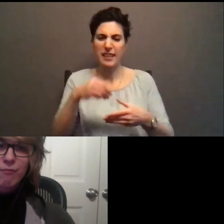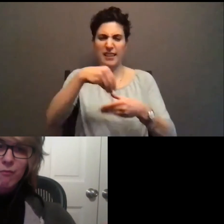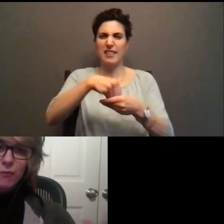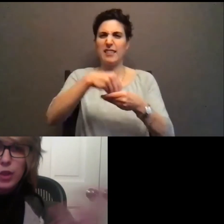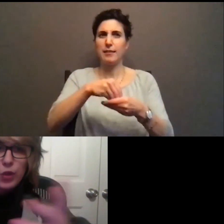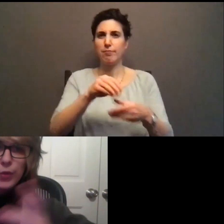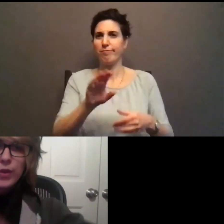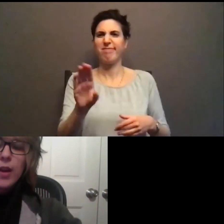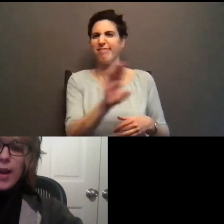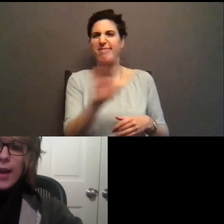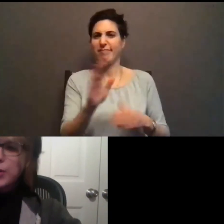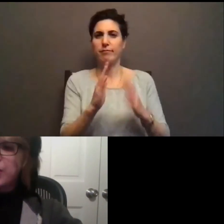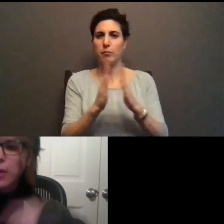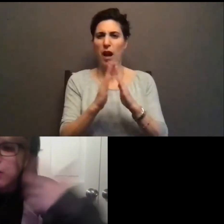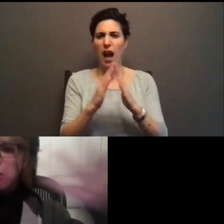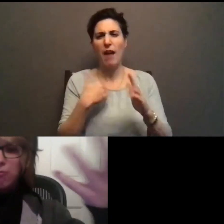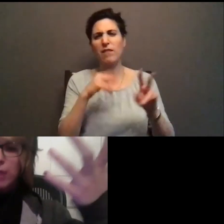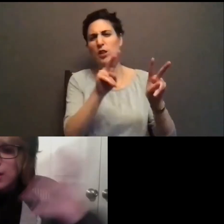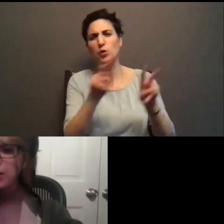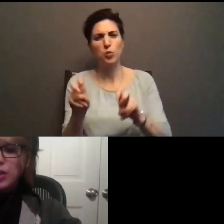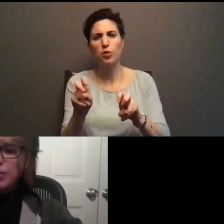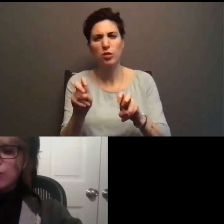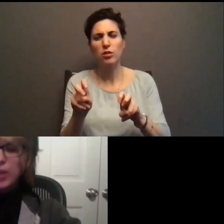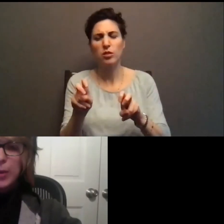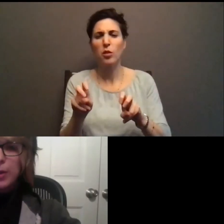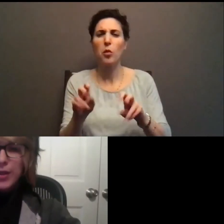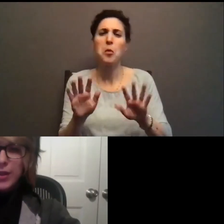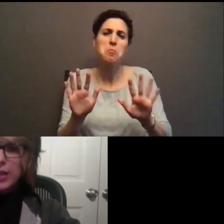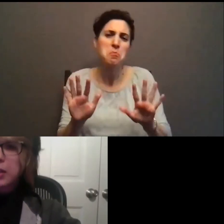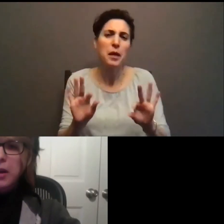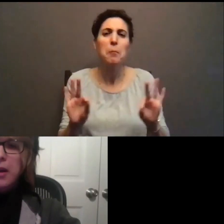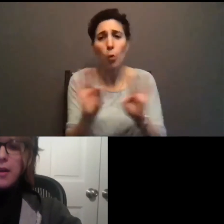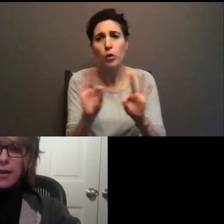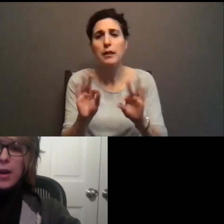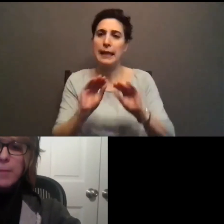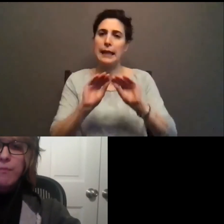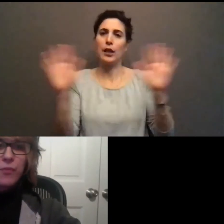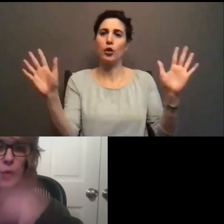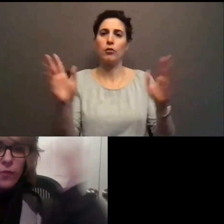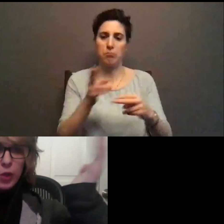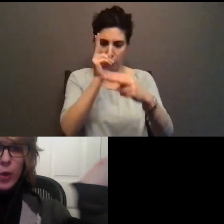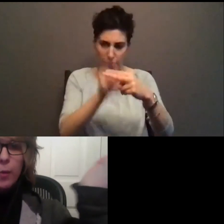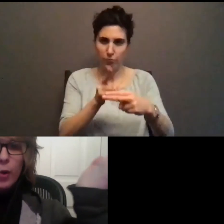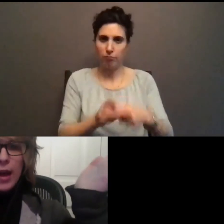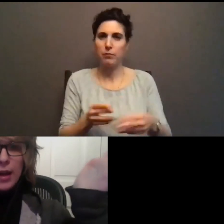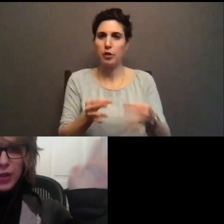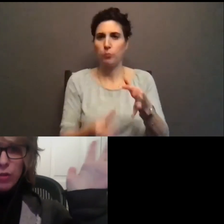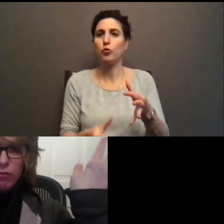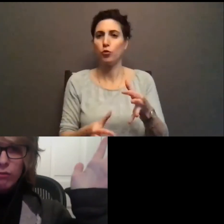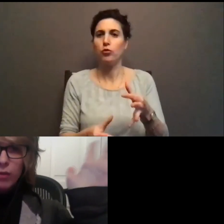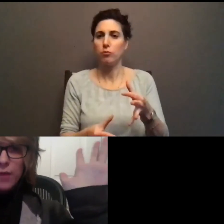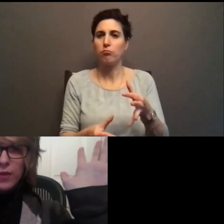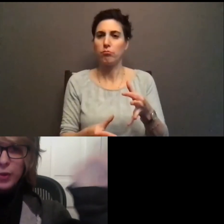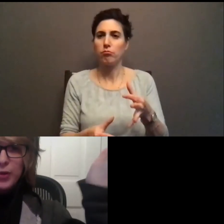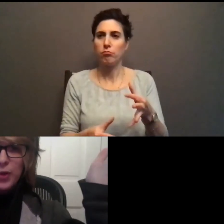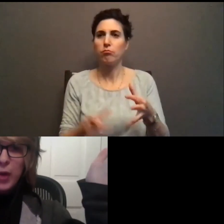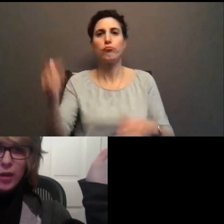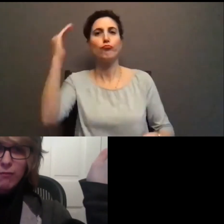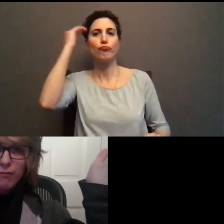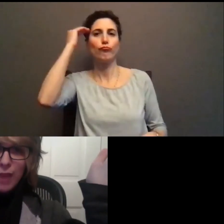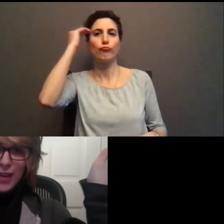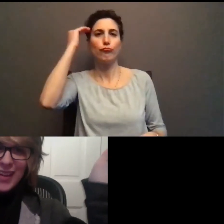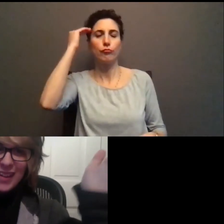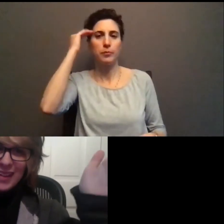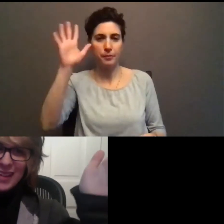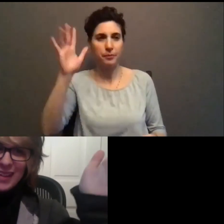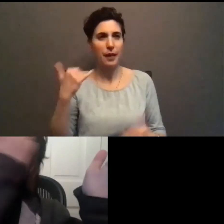issues. And also, you know, it's just transparency sake. Um, Victoria, going to ask you if this looks okay.